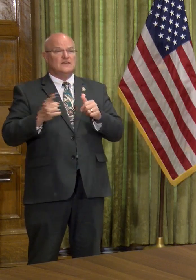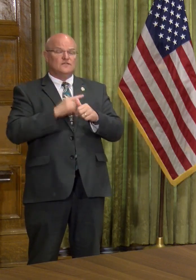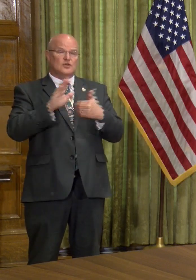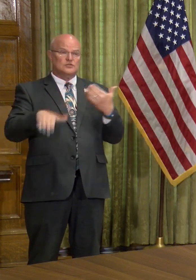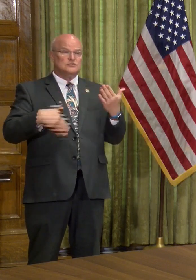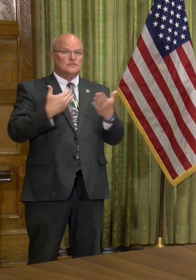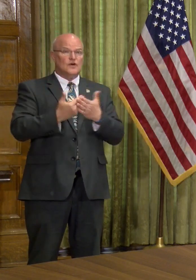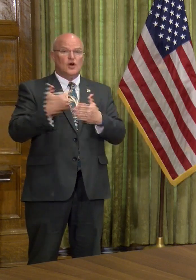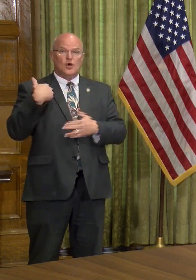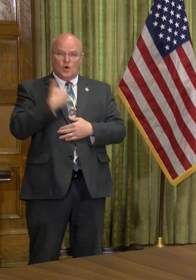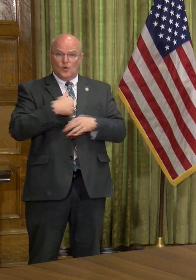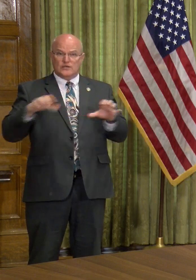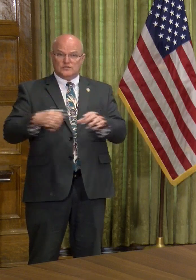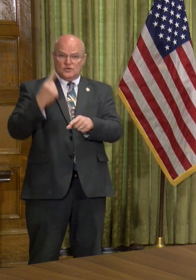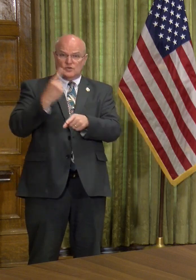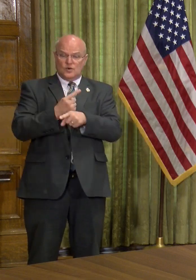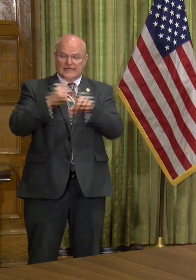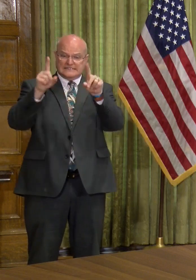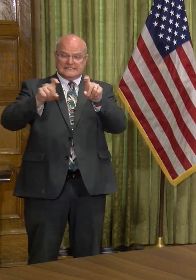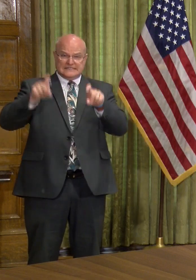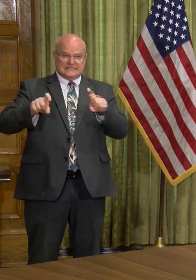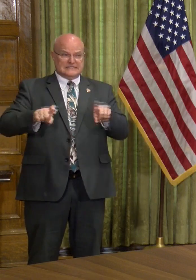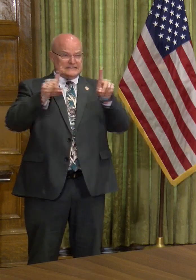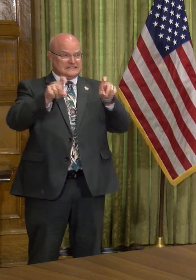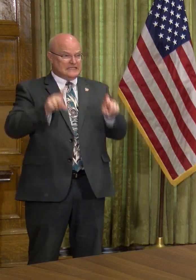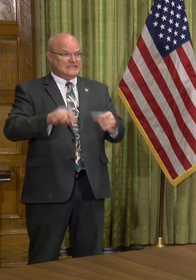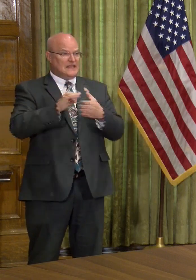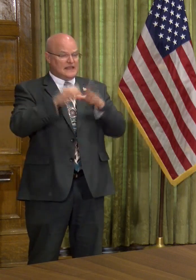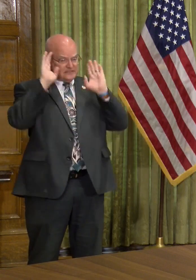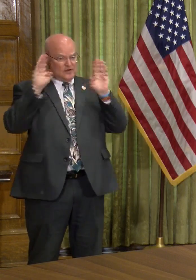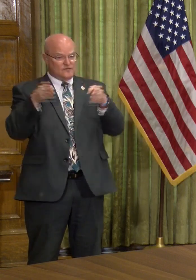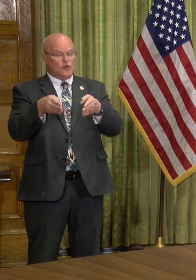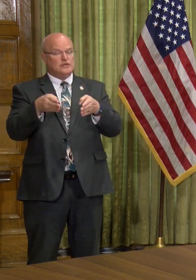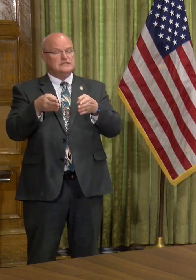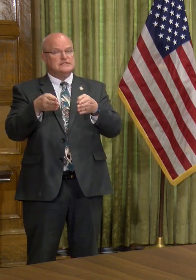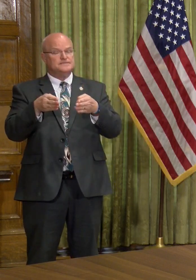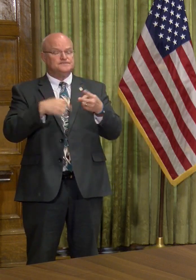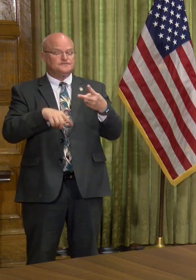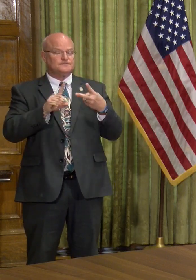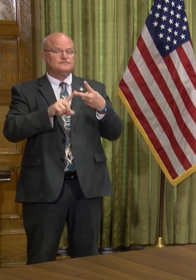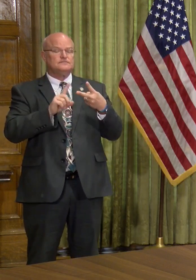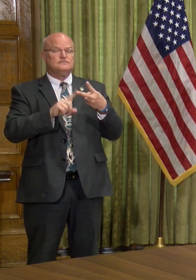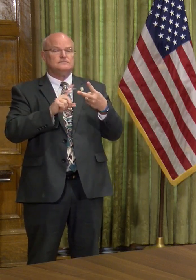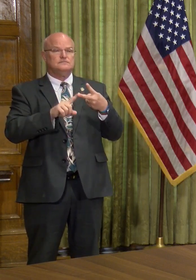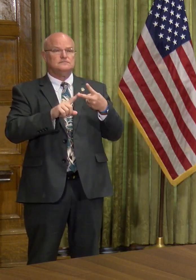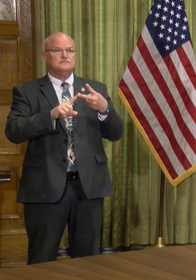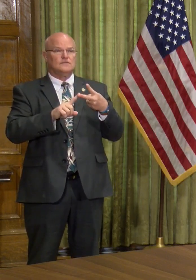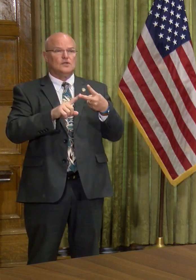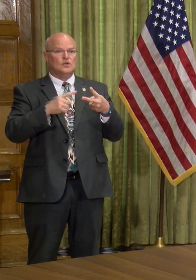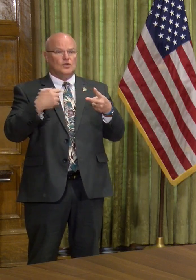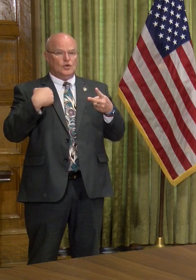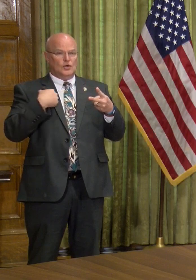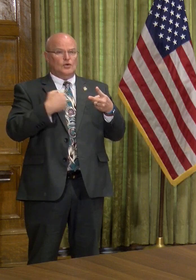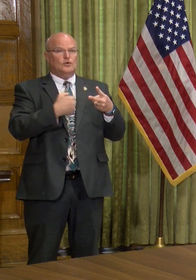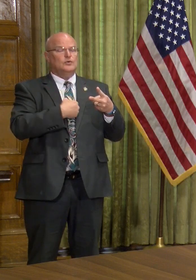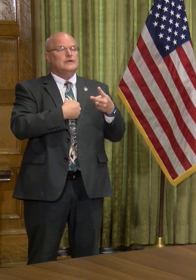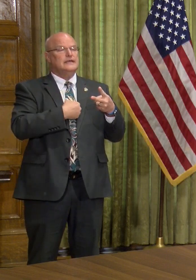first of all, we do the right amount of testing there. So that's our focus. Secondly, that we